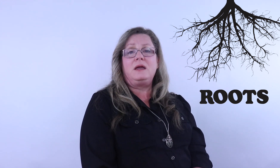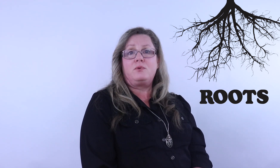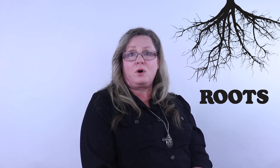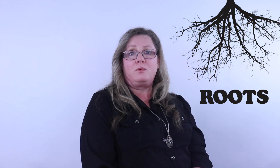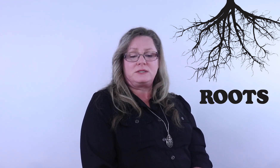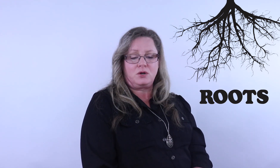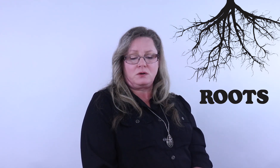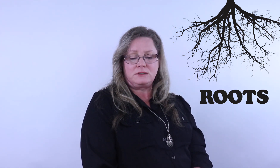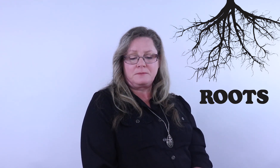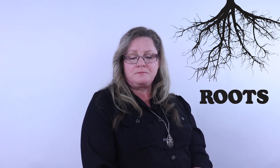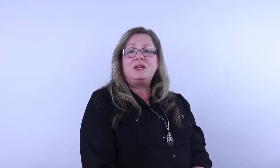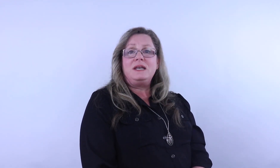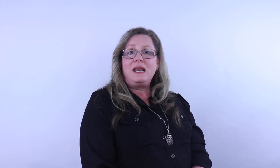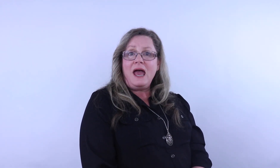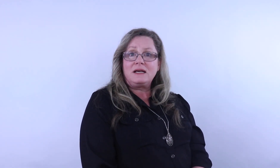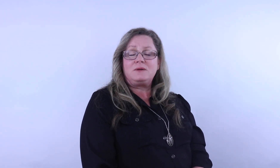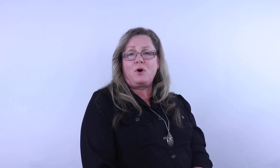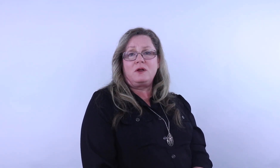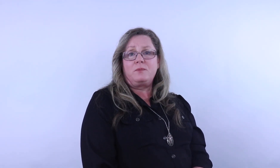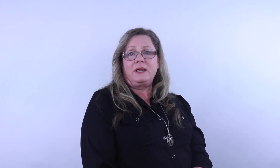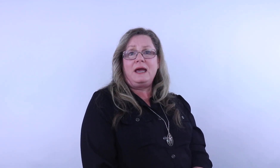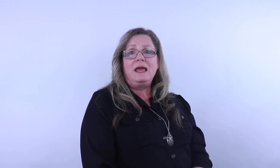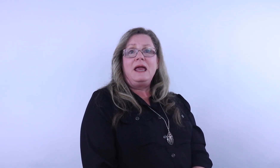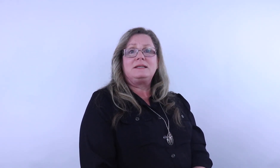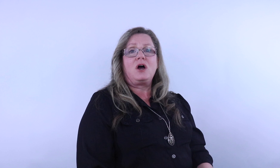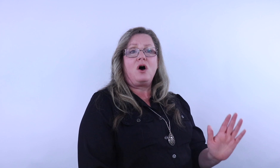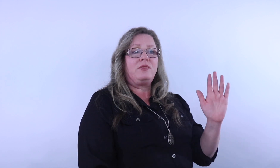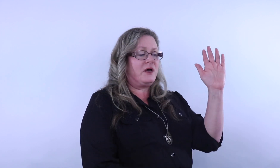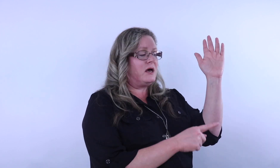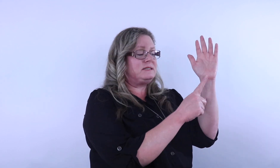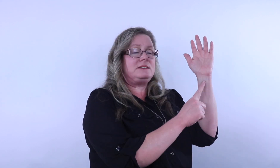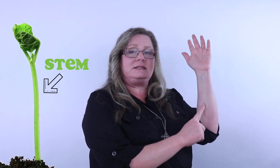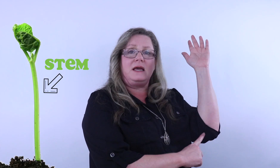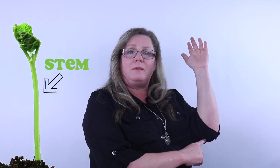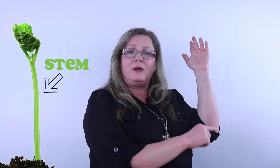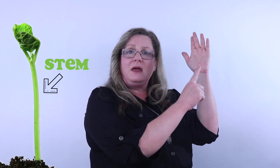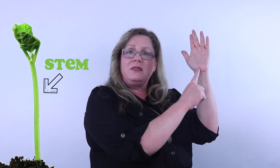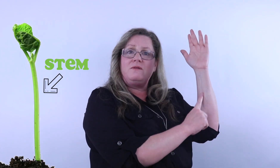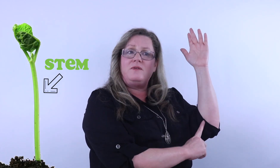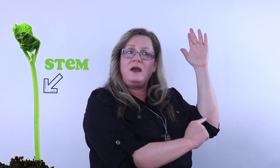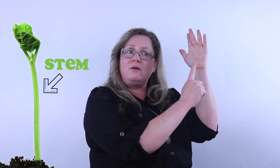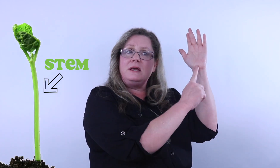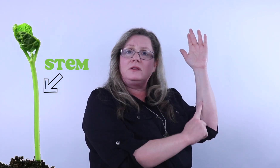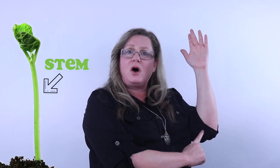important boys and girls. The next part of the plant is called the stem. The very long